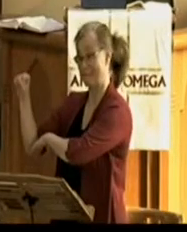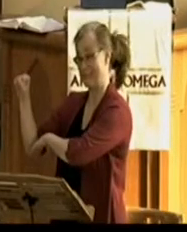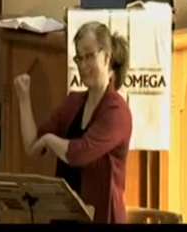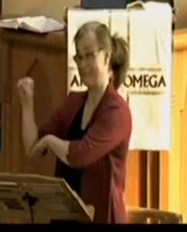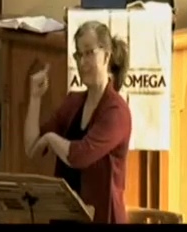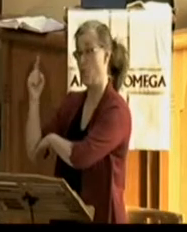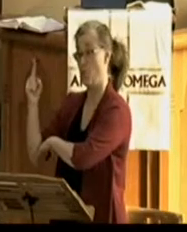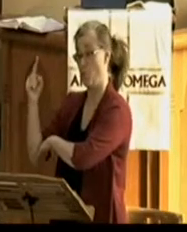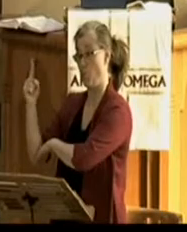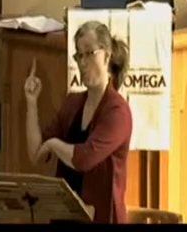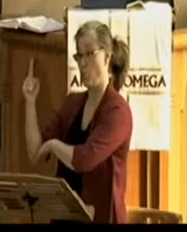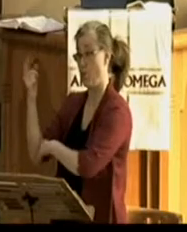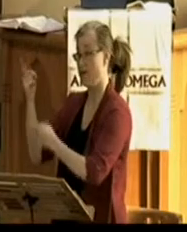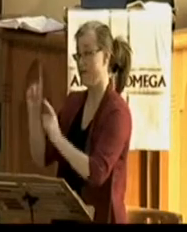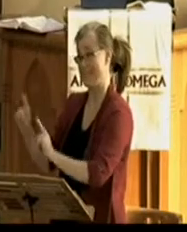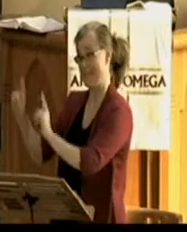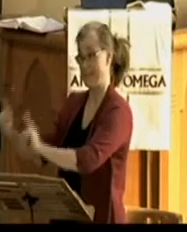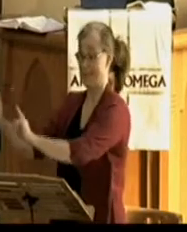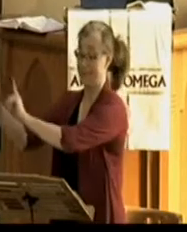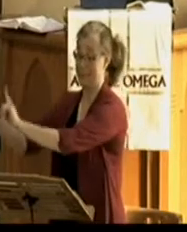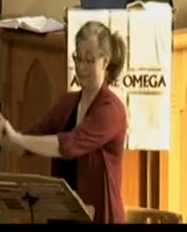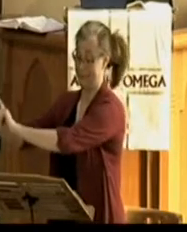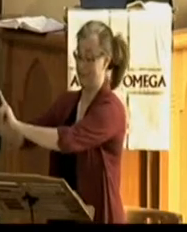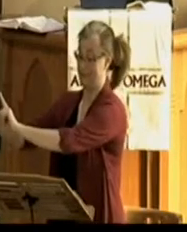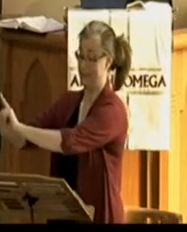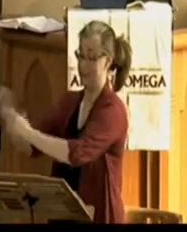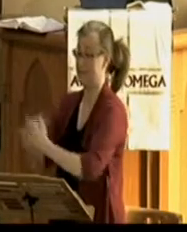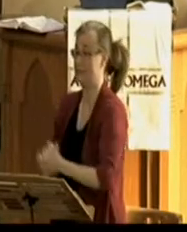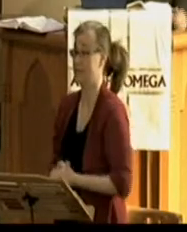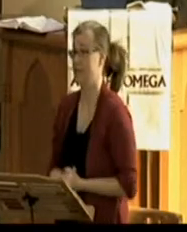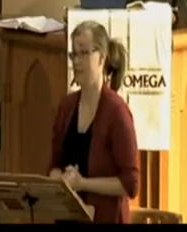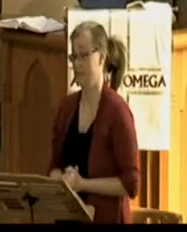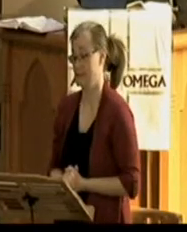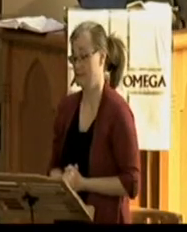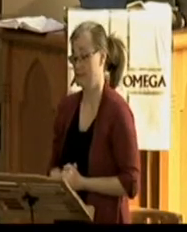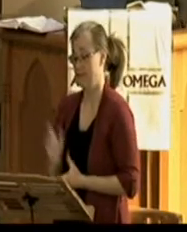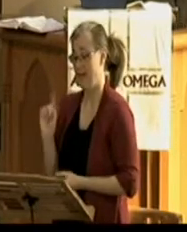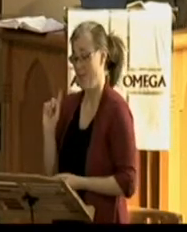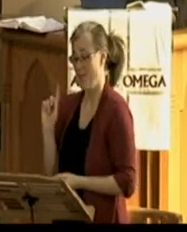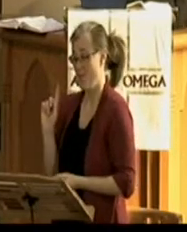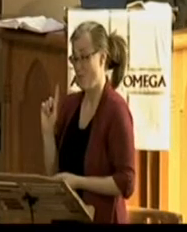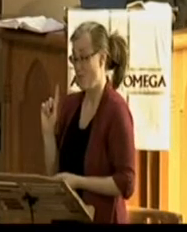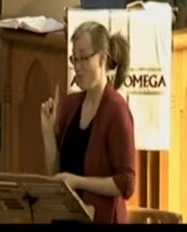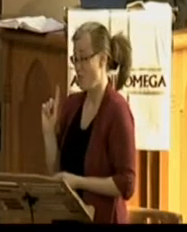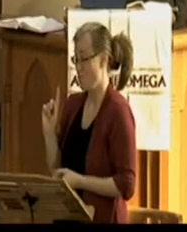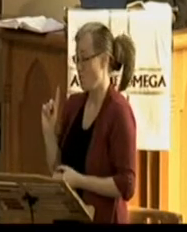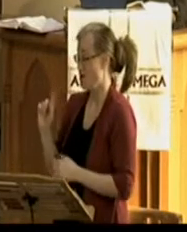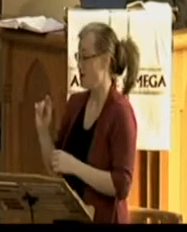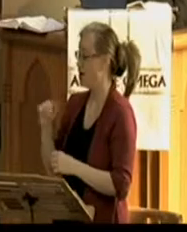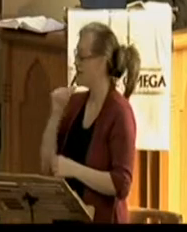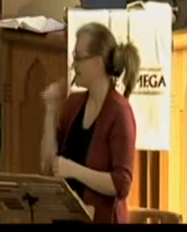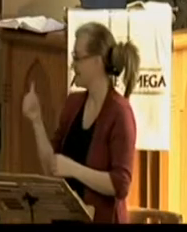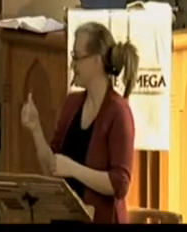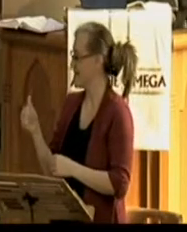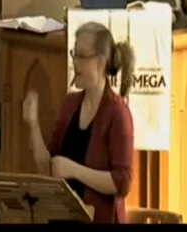when Jesus came. The other disciples therefore said to him, We have seen the Lord. And so he said to them,